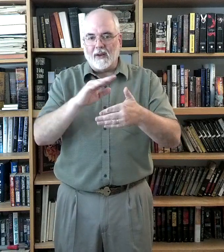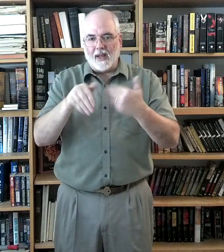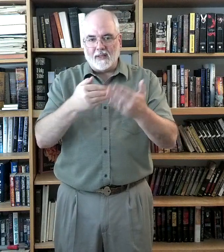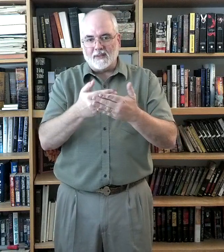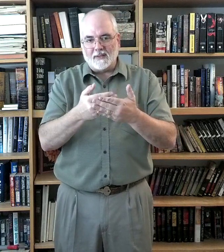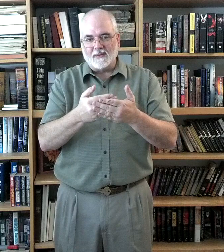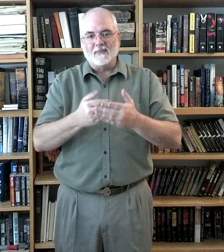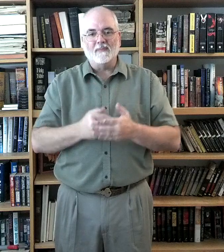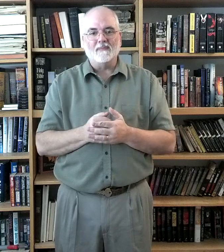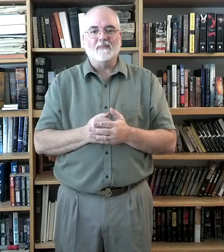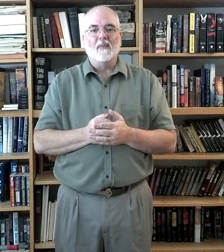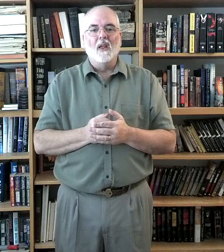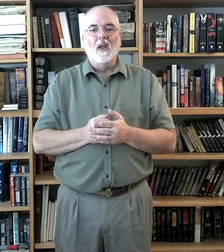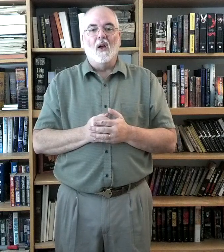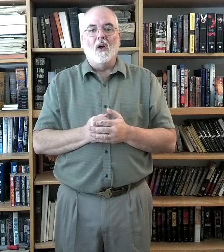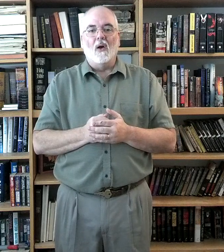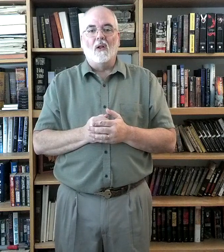hands. All.